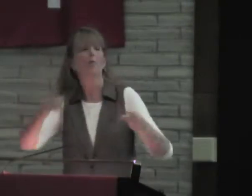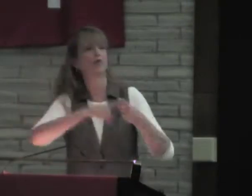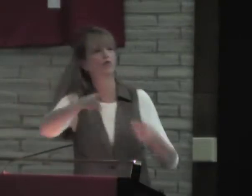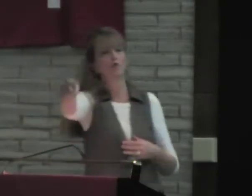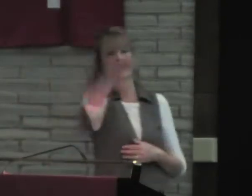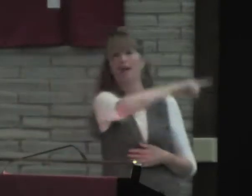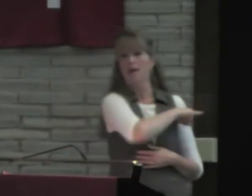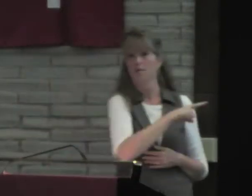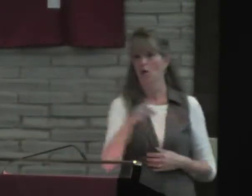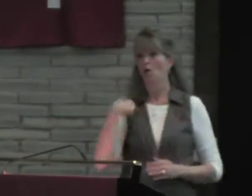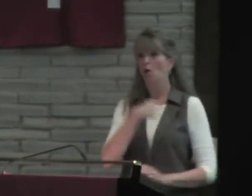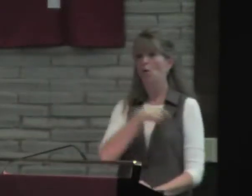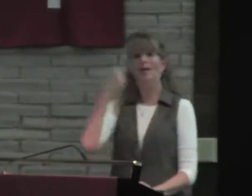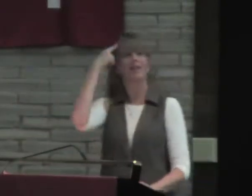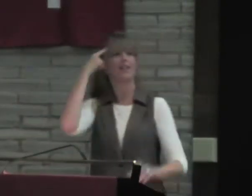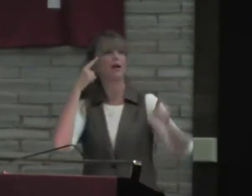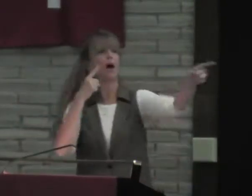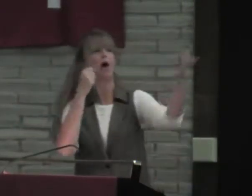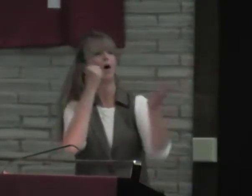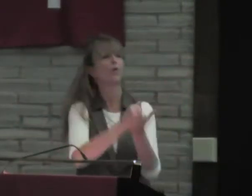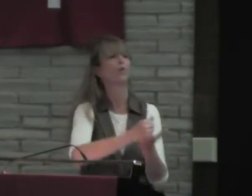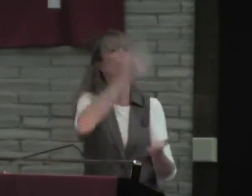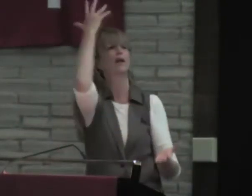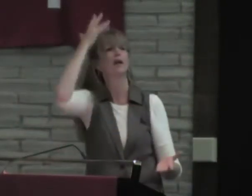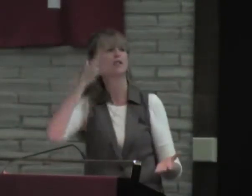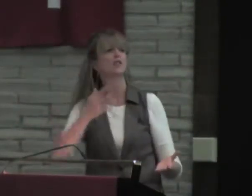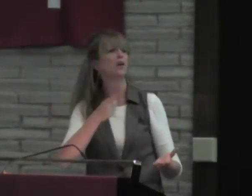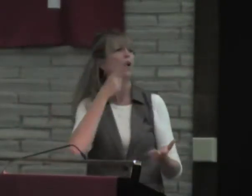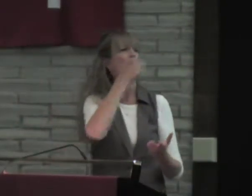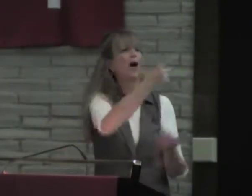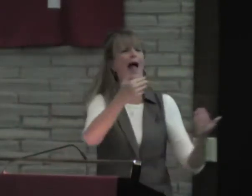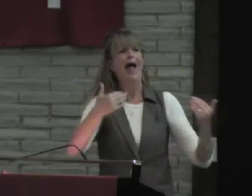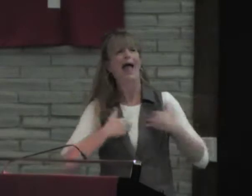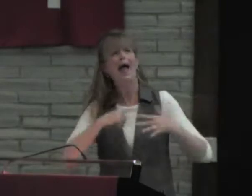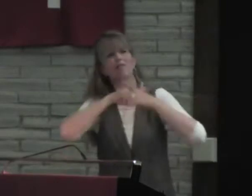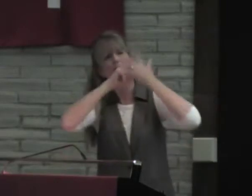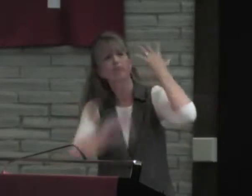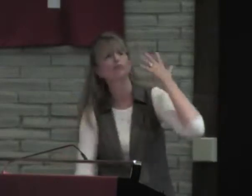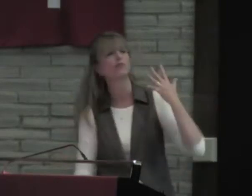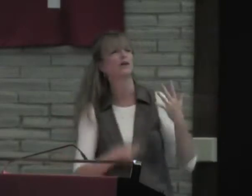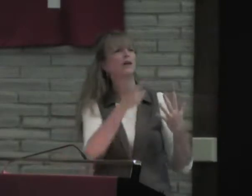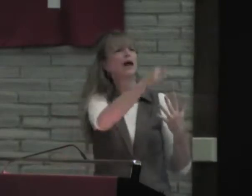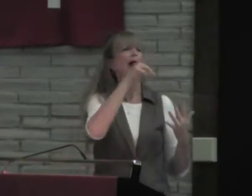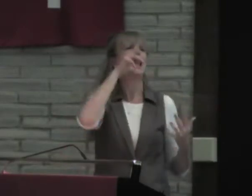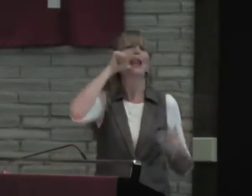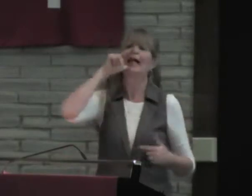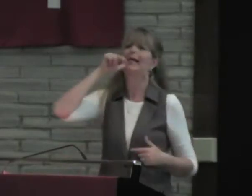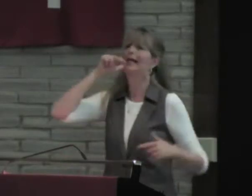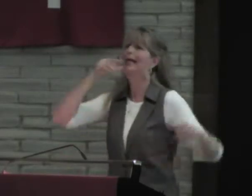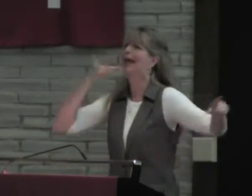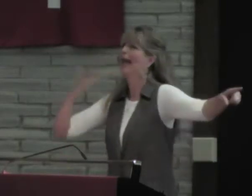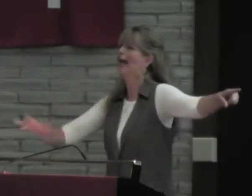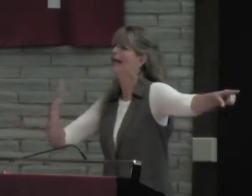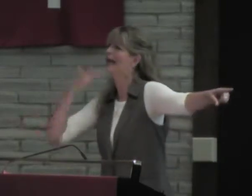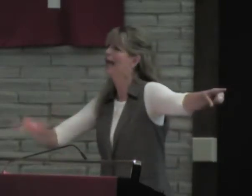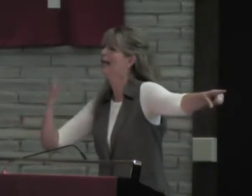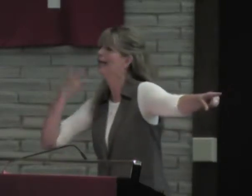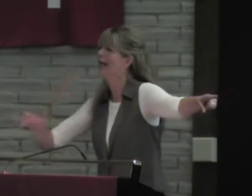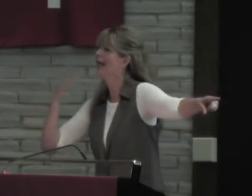what's going to happen to them. We think, oh, they're wealthy, and they've got all these things, and they're so lucky,